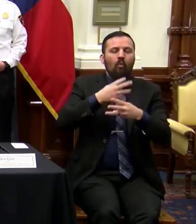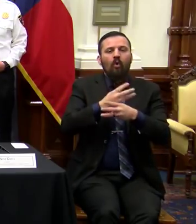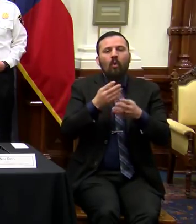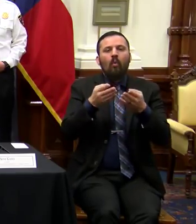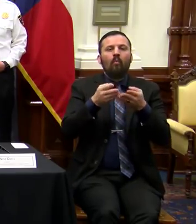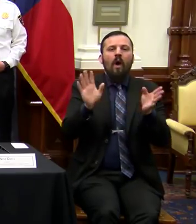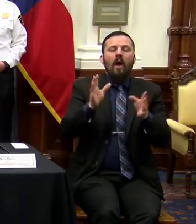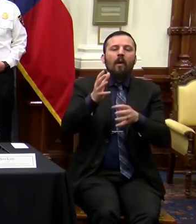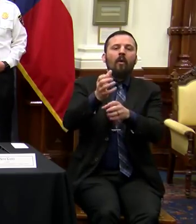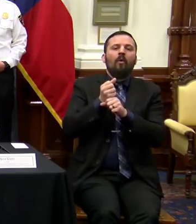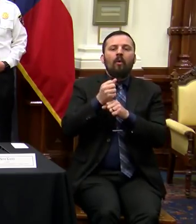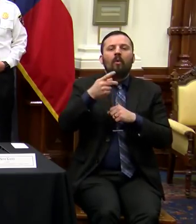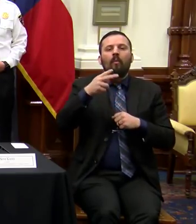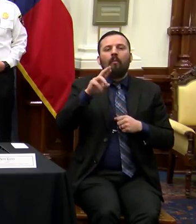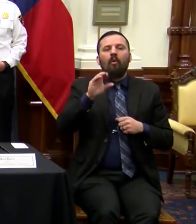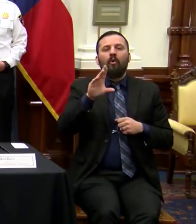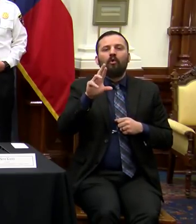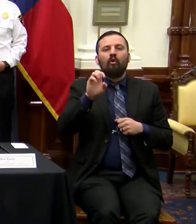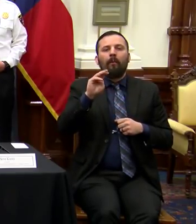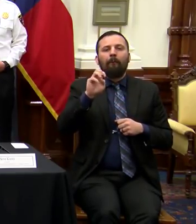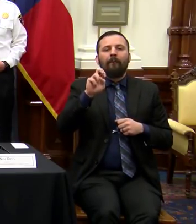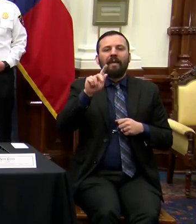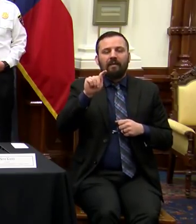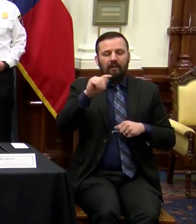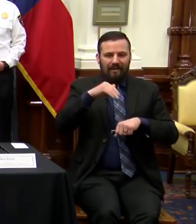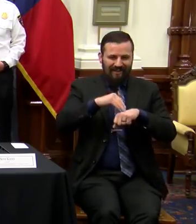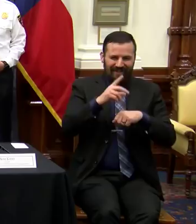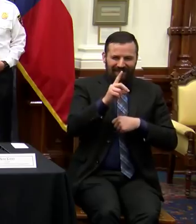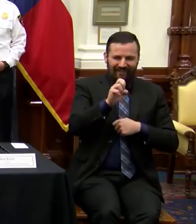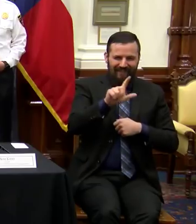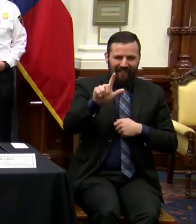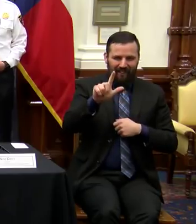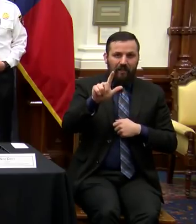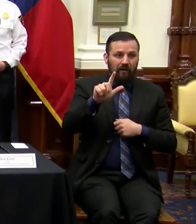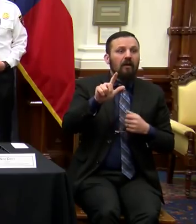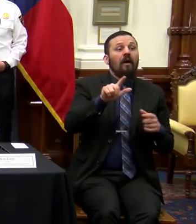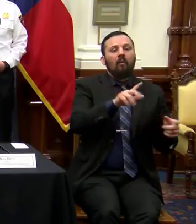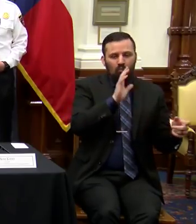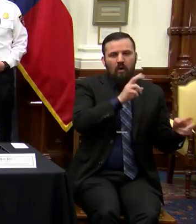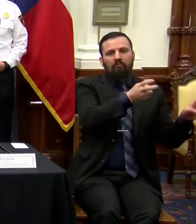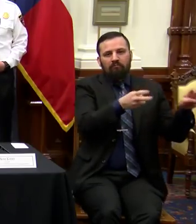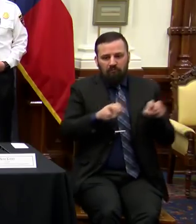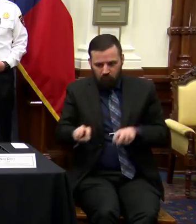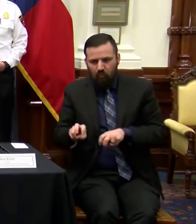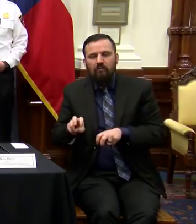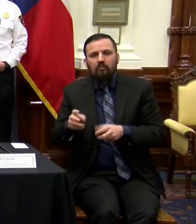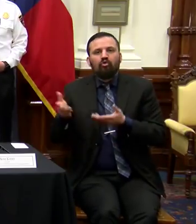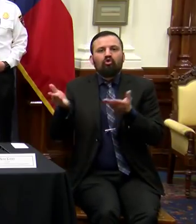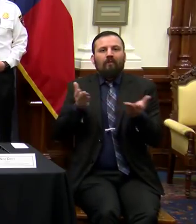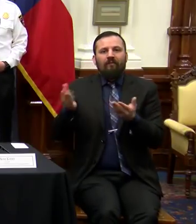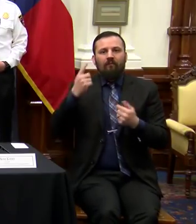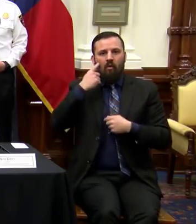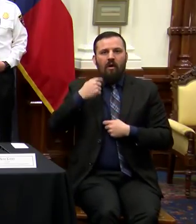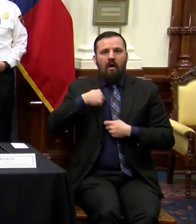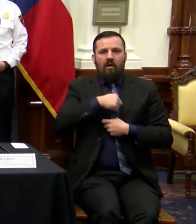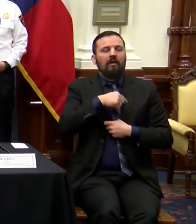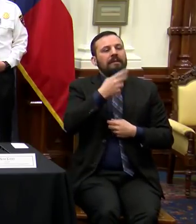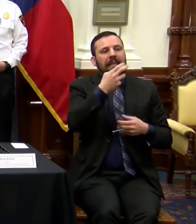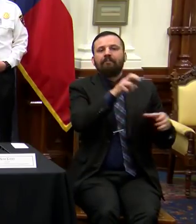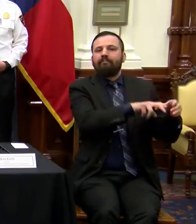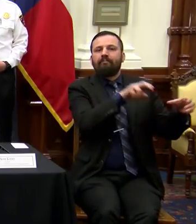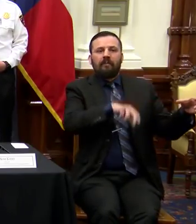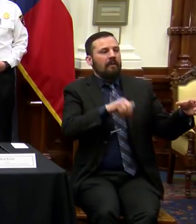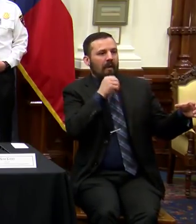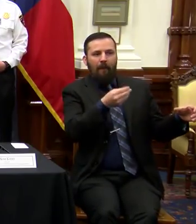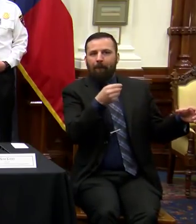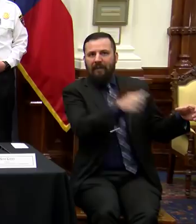at Dell Technologies to serve in a similar role for us. He is taking an unpaid leave of absence